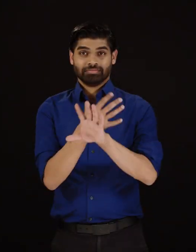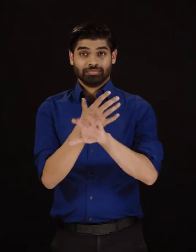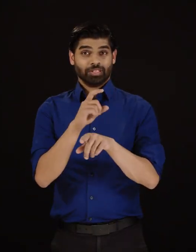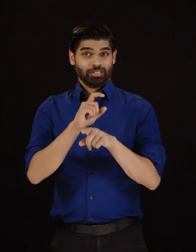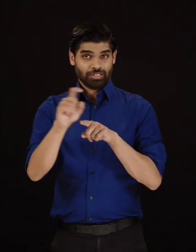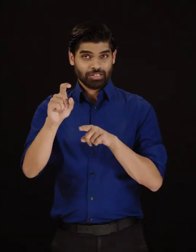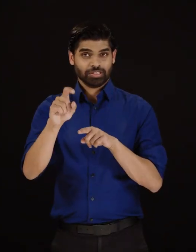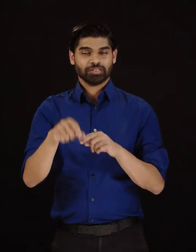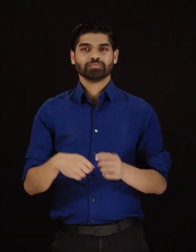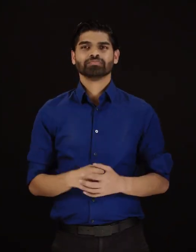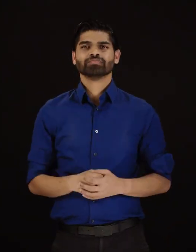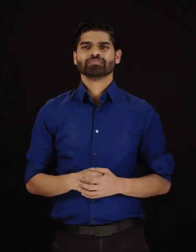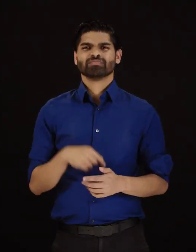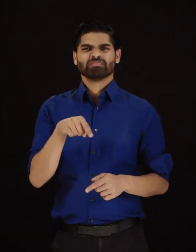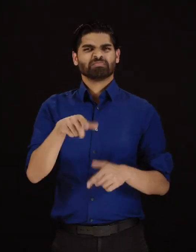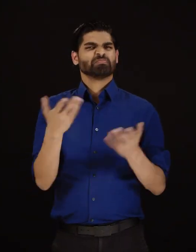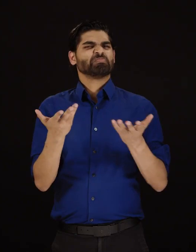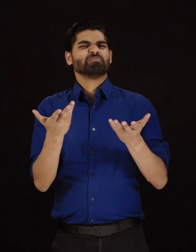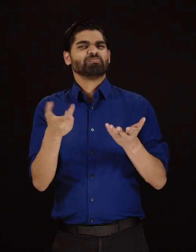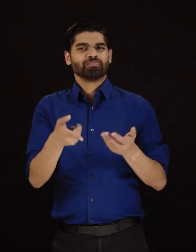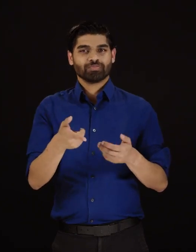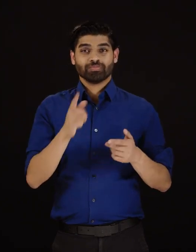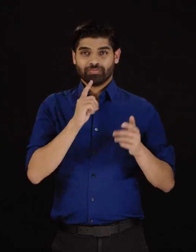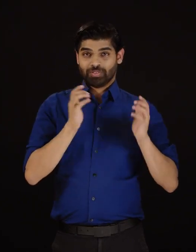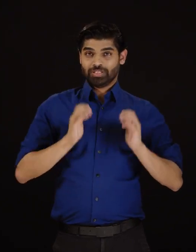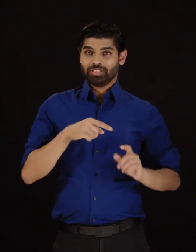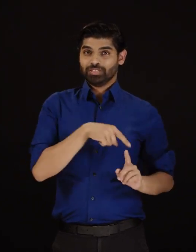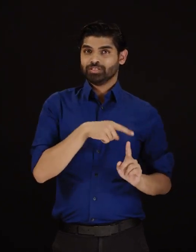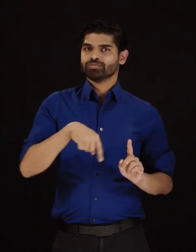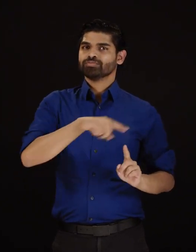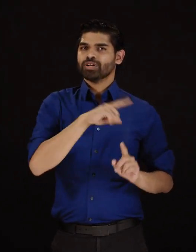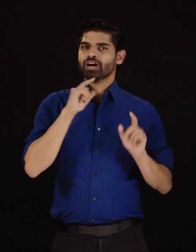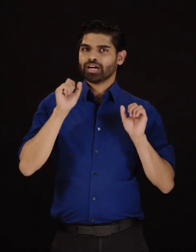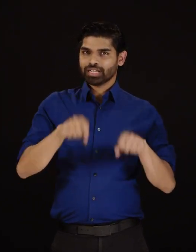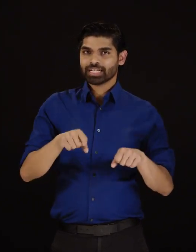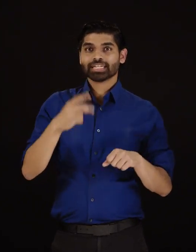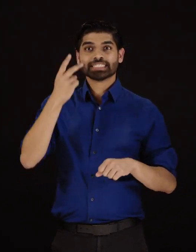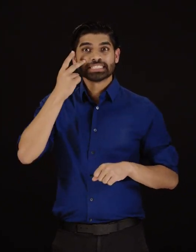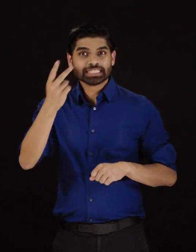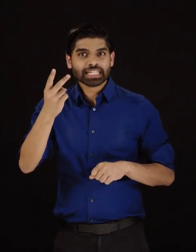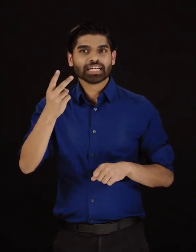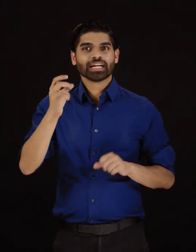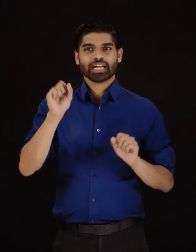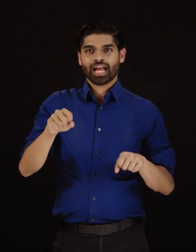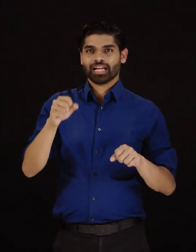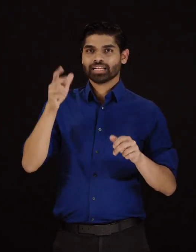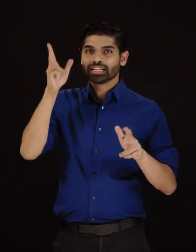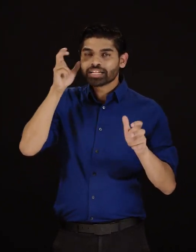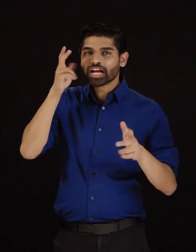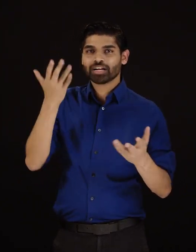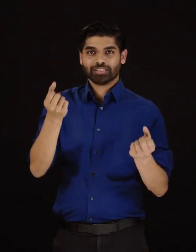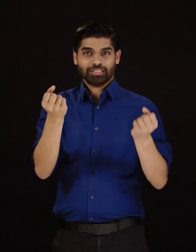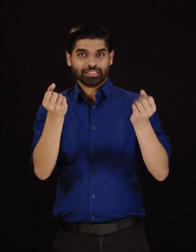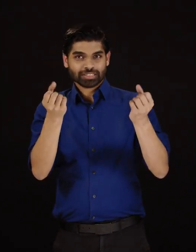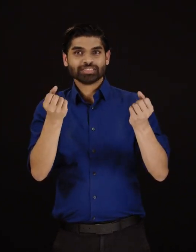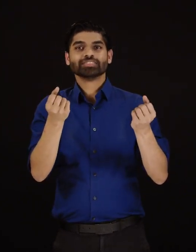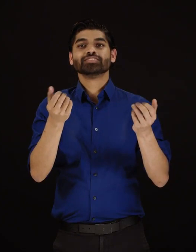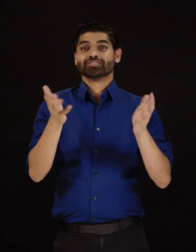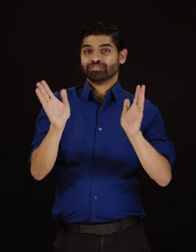Video calling allows customers to see and hear the person they are talking to. Customers who self-identify as deaf, deaf-blind,